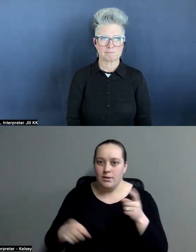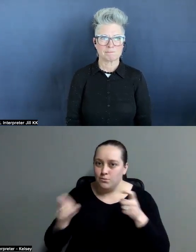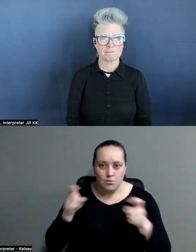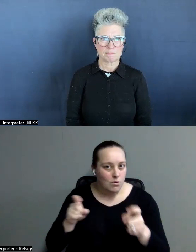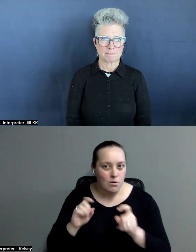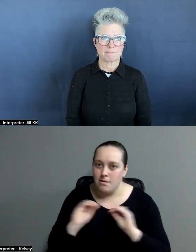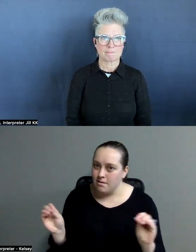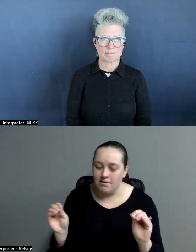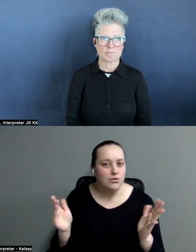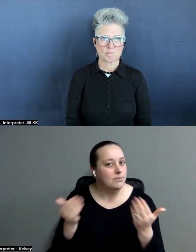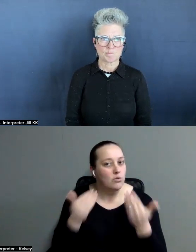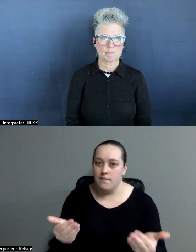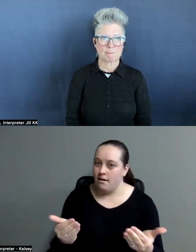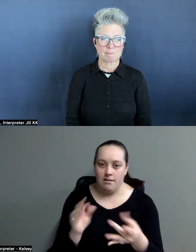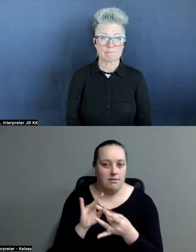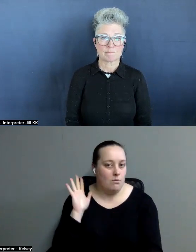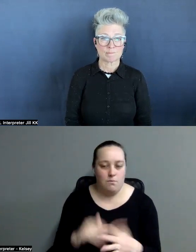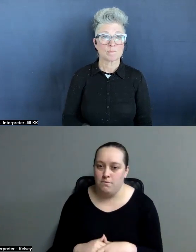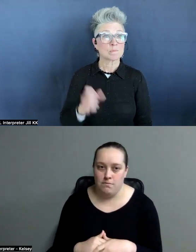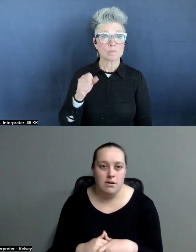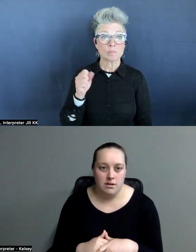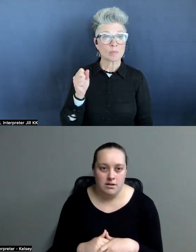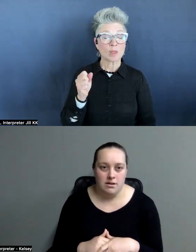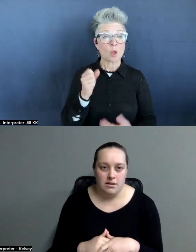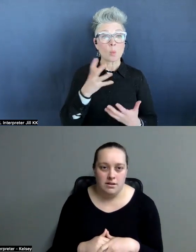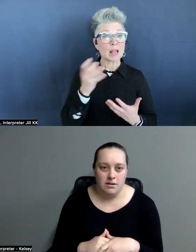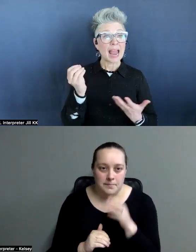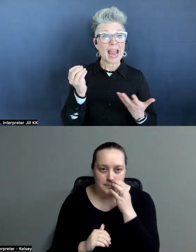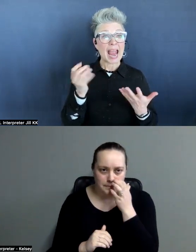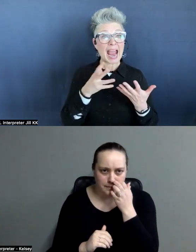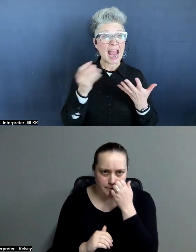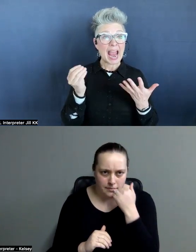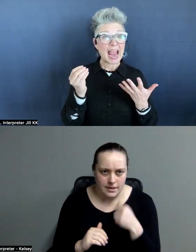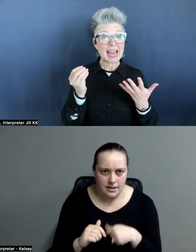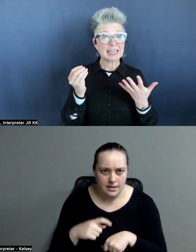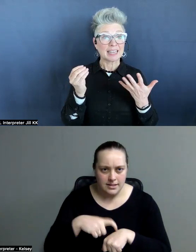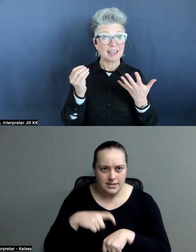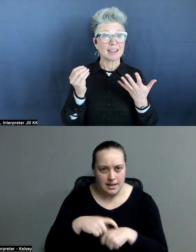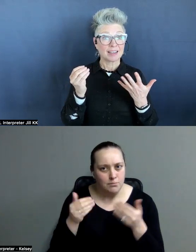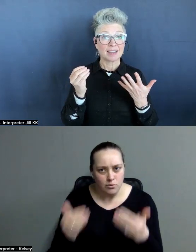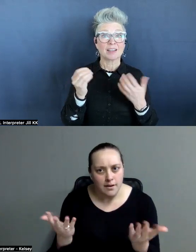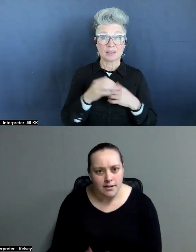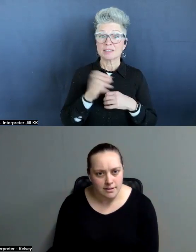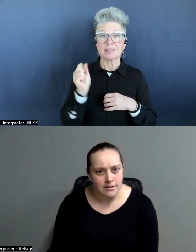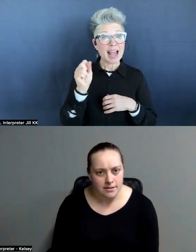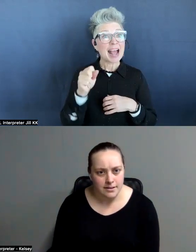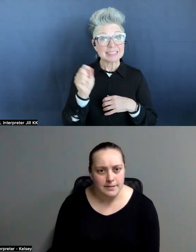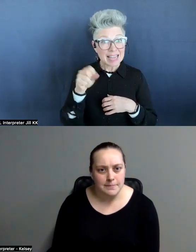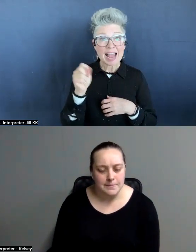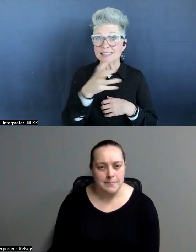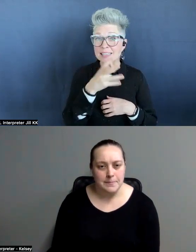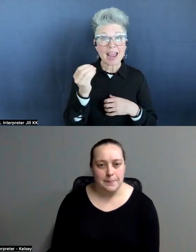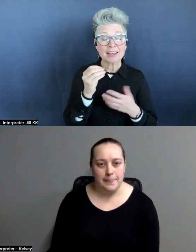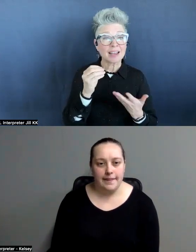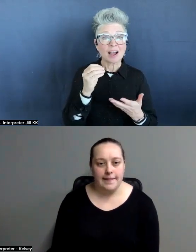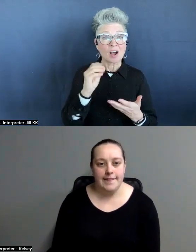Move on. And in that grief, you're trying to move on. Yes. Yes. And all that